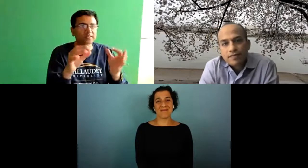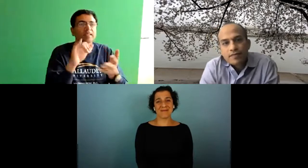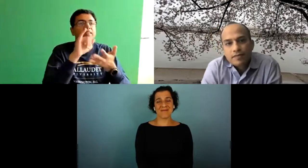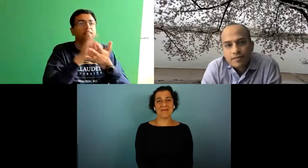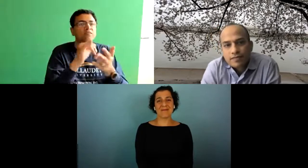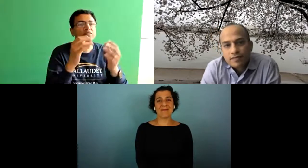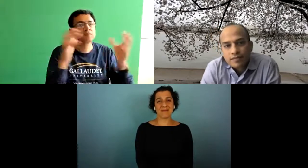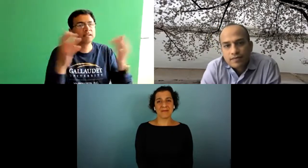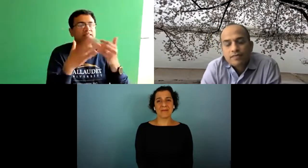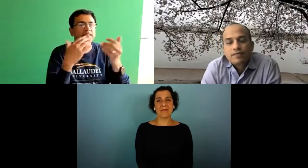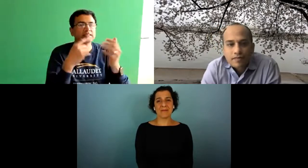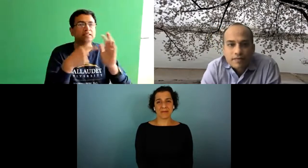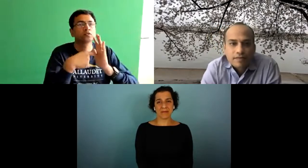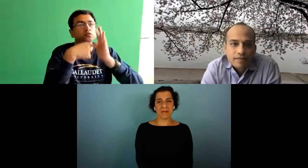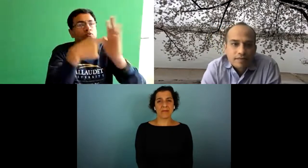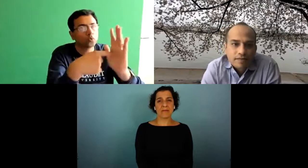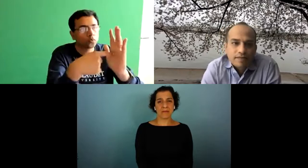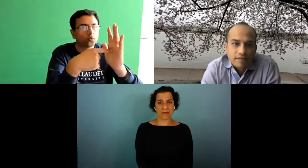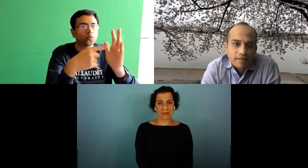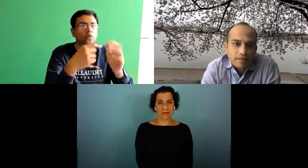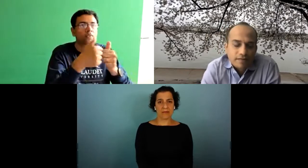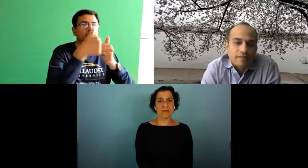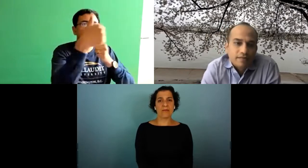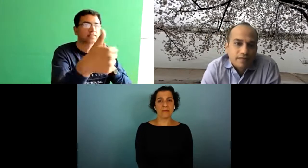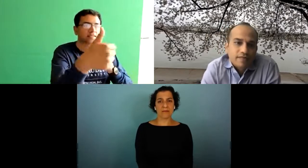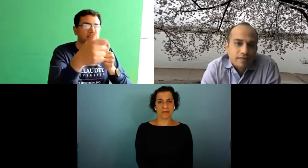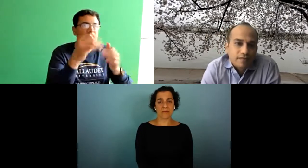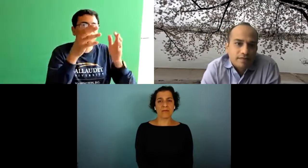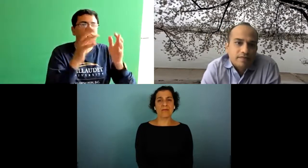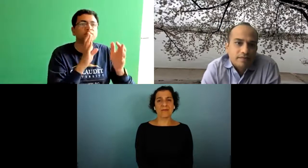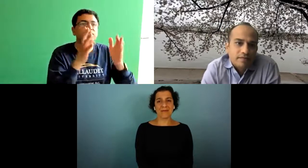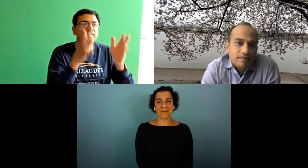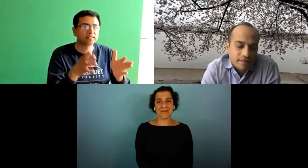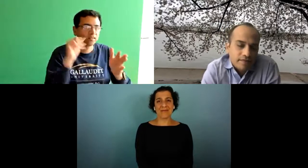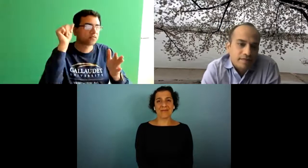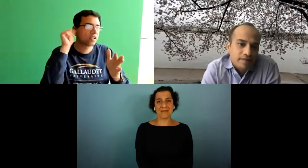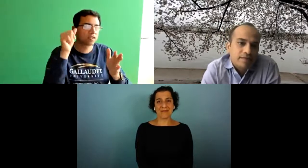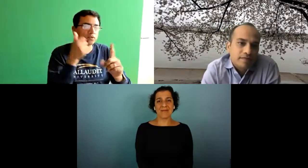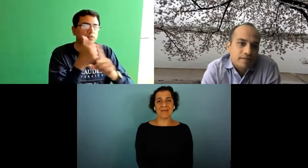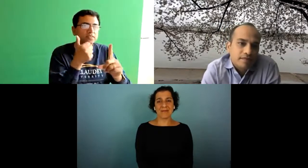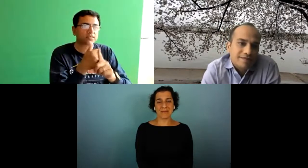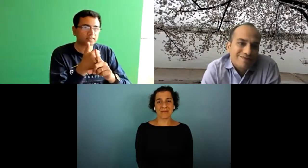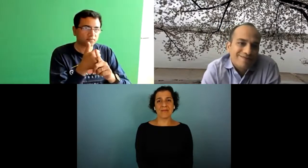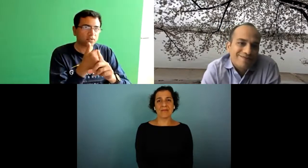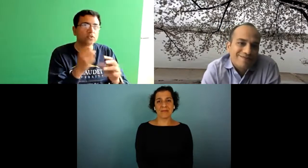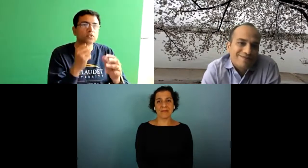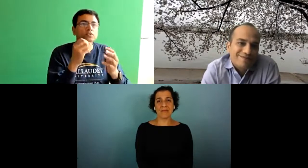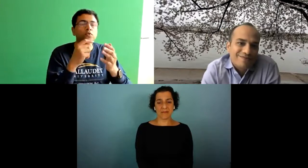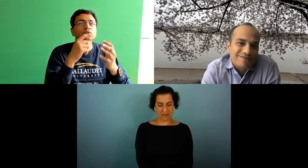follow the same intelligibility experiences that you have when sound is low so what they did was adjust